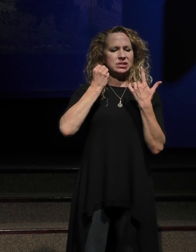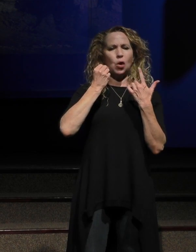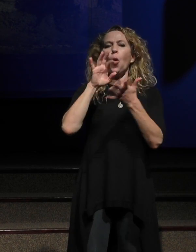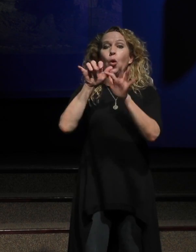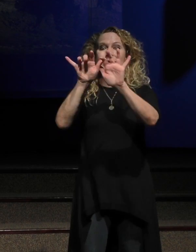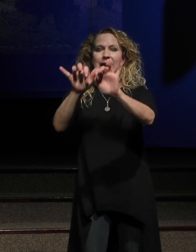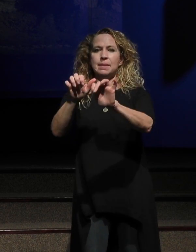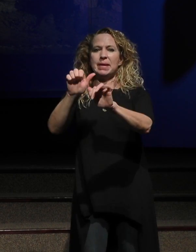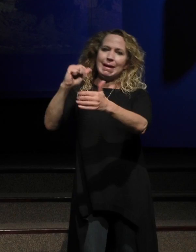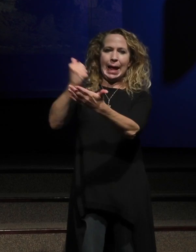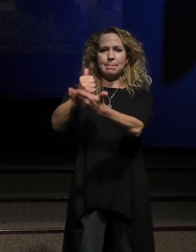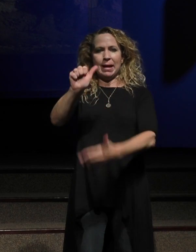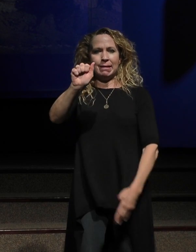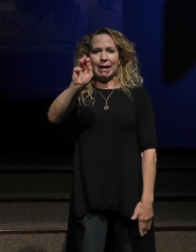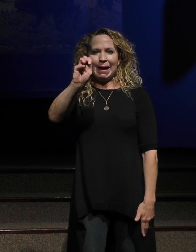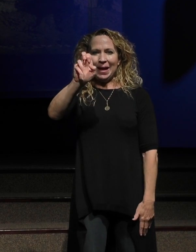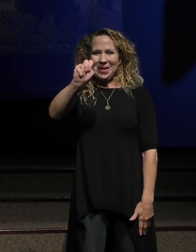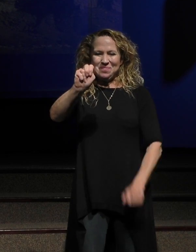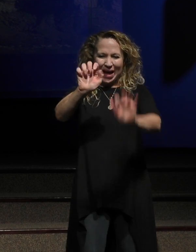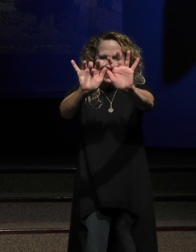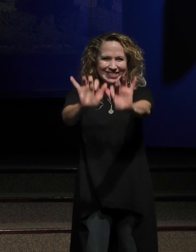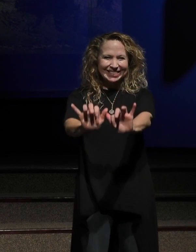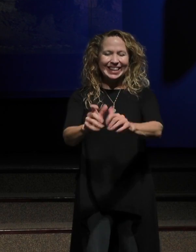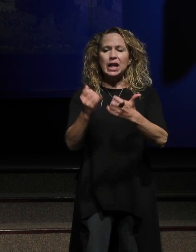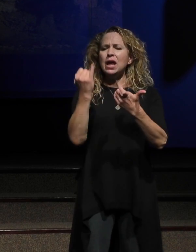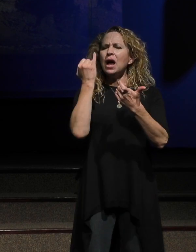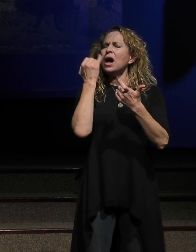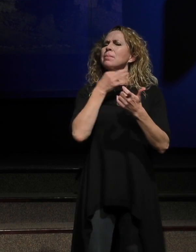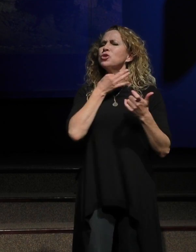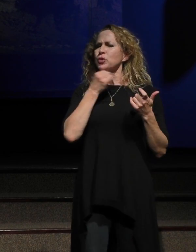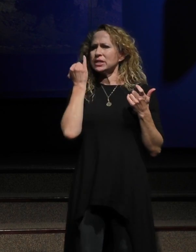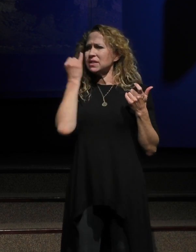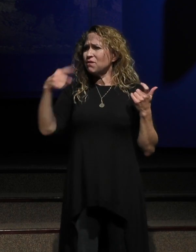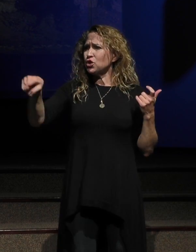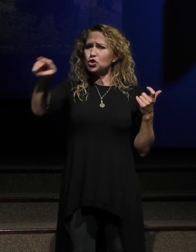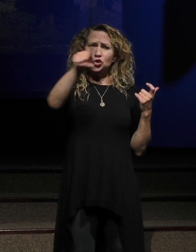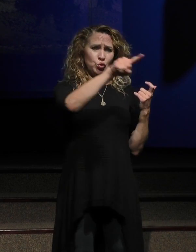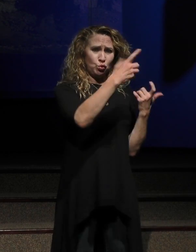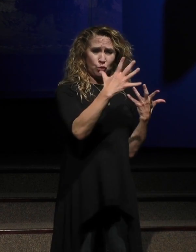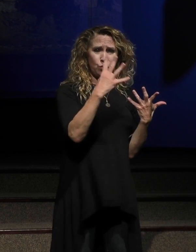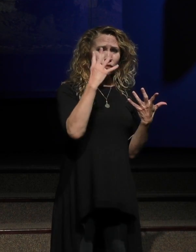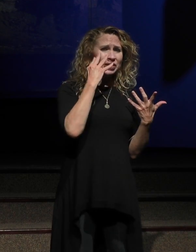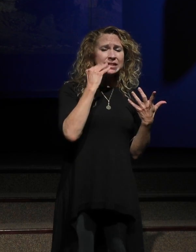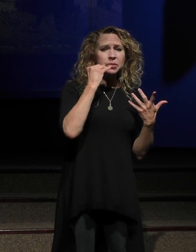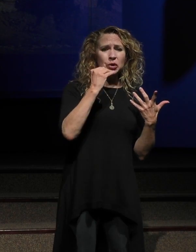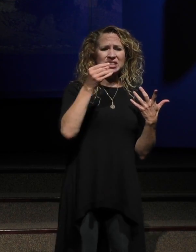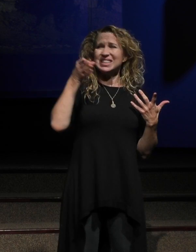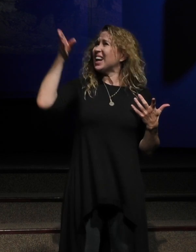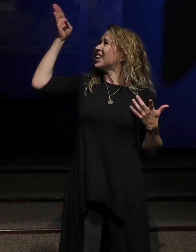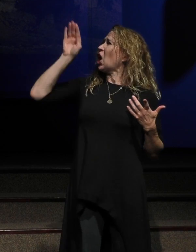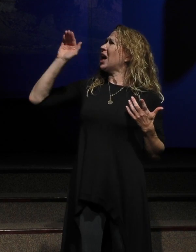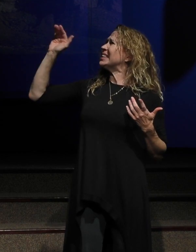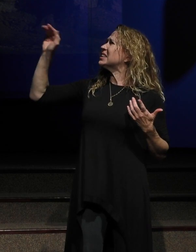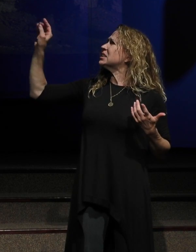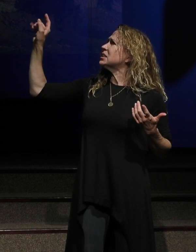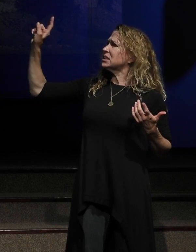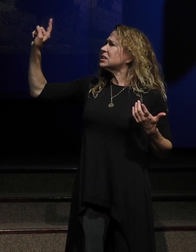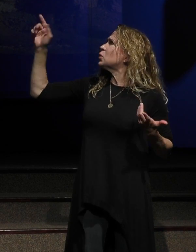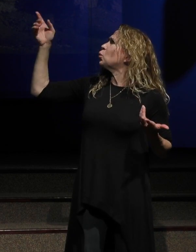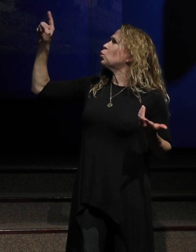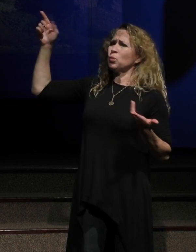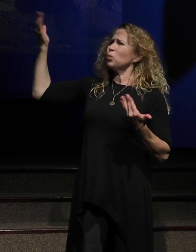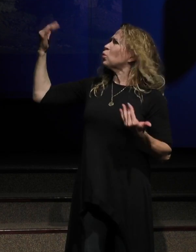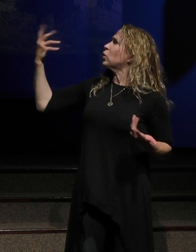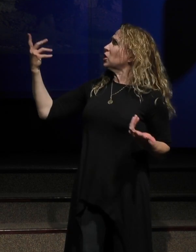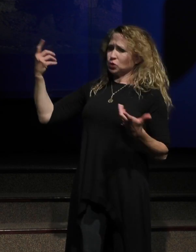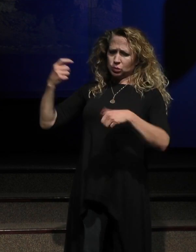and, and on, on, on, as you respond, if there's ever been a time in your life where you felt God was not acting in the timing